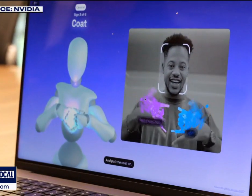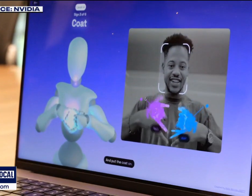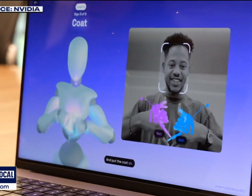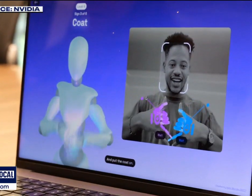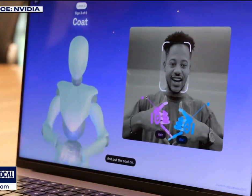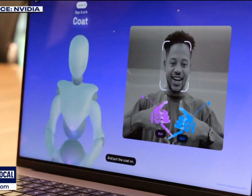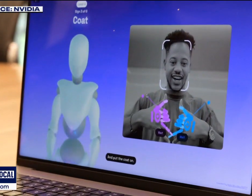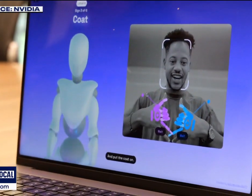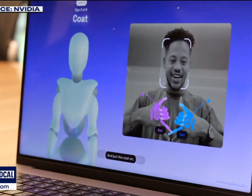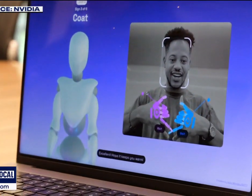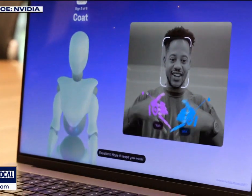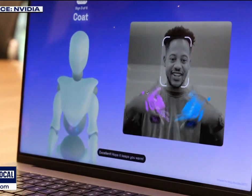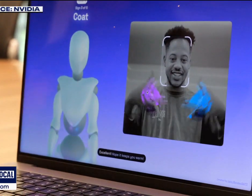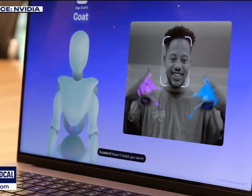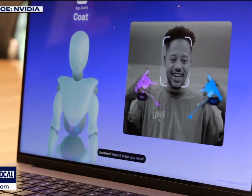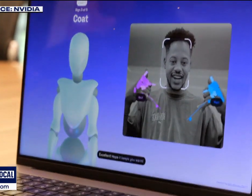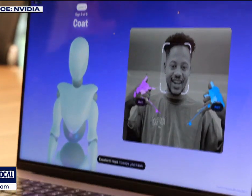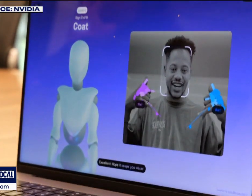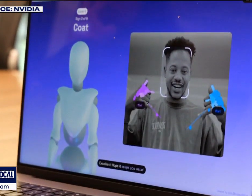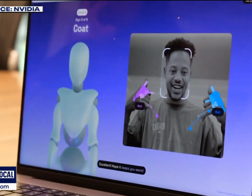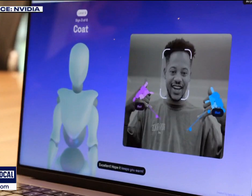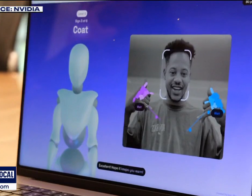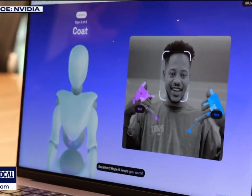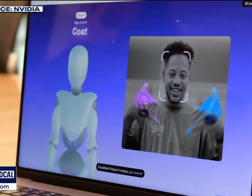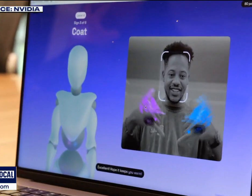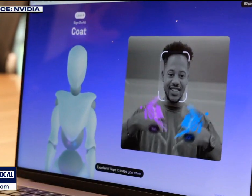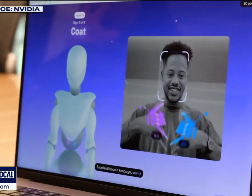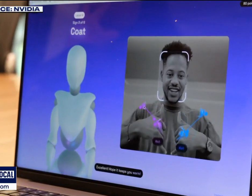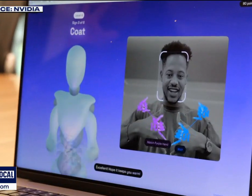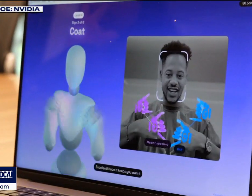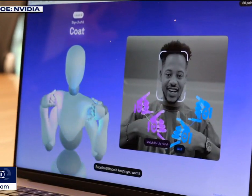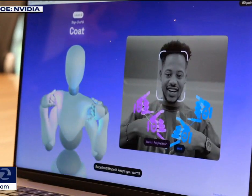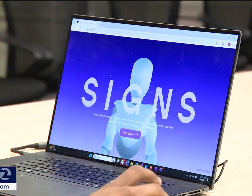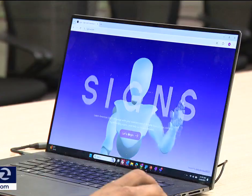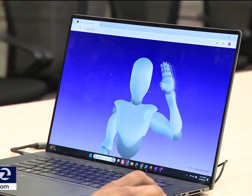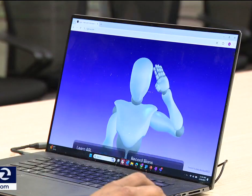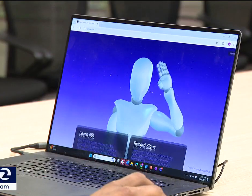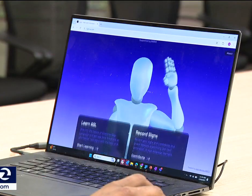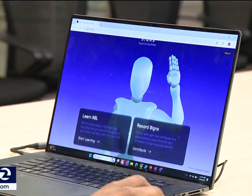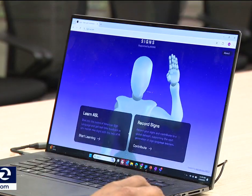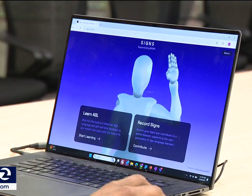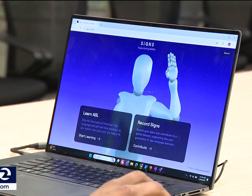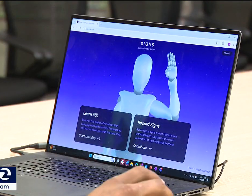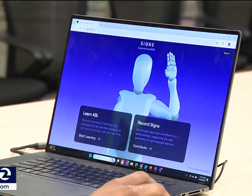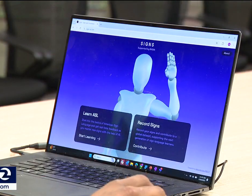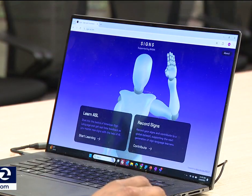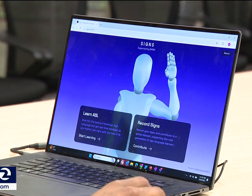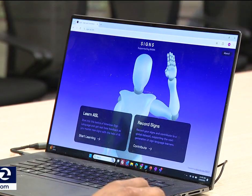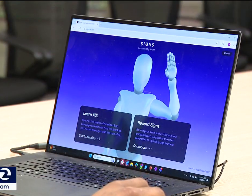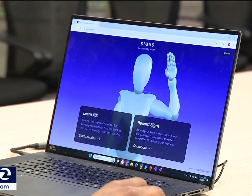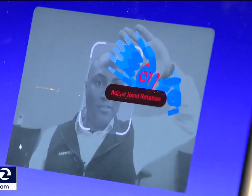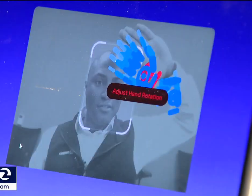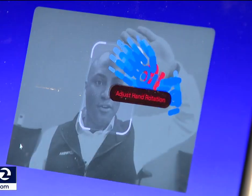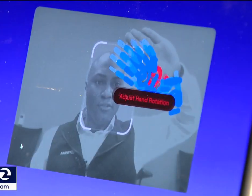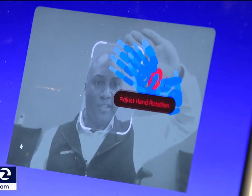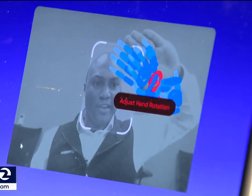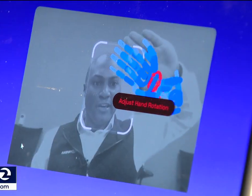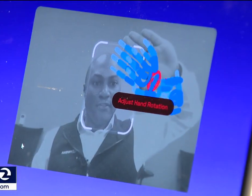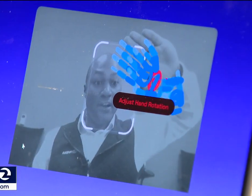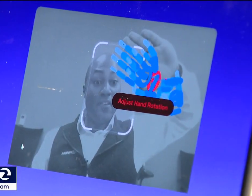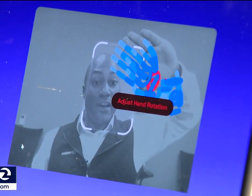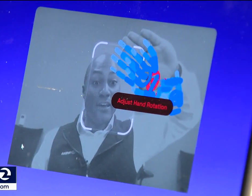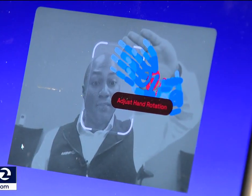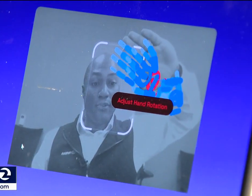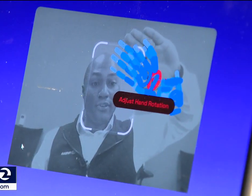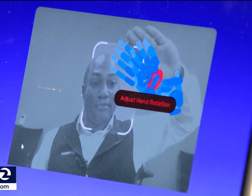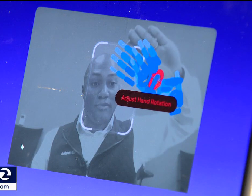exact signing motions through certified translators and other outside experts the avatar and the direct feedback you get as captured